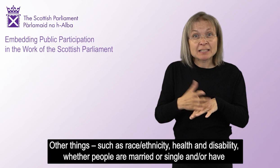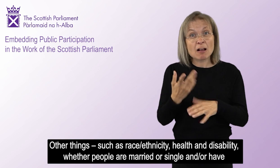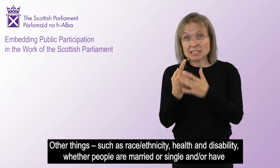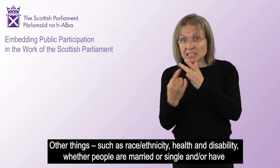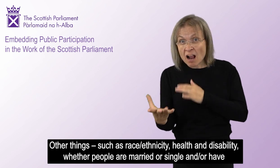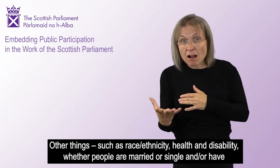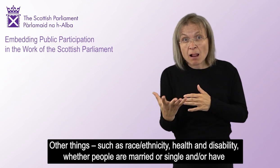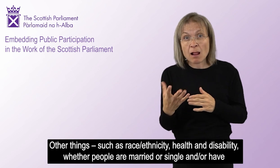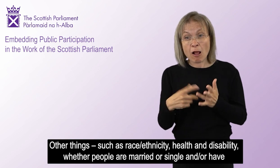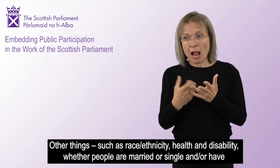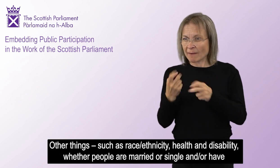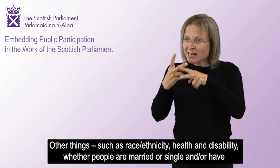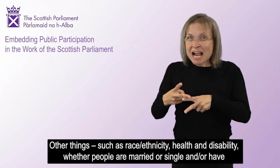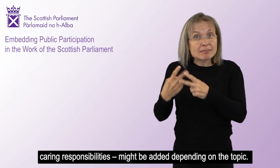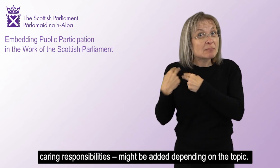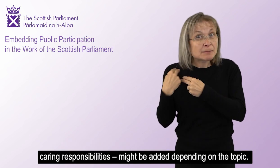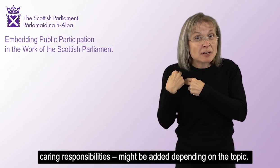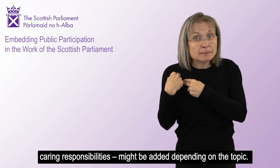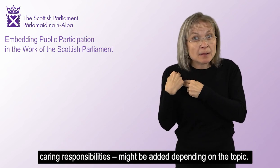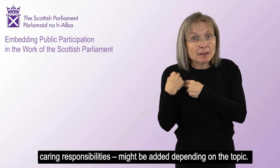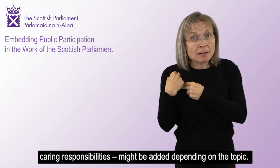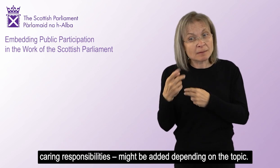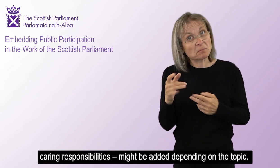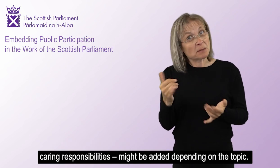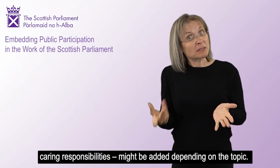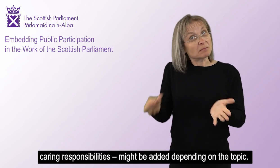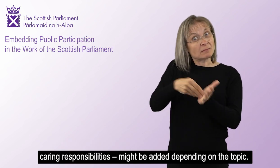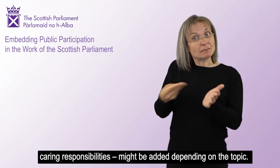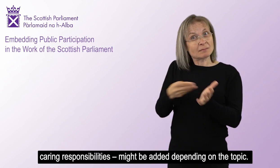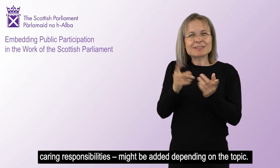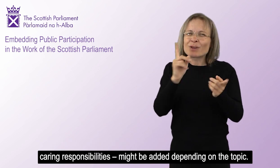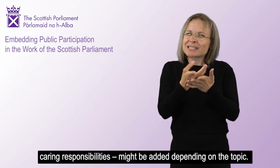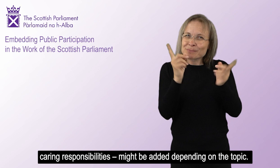single, and or have caring responsibilities, might be added depending on the topic.